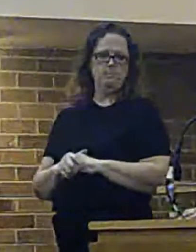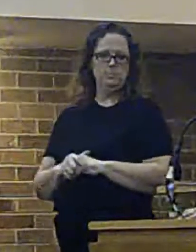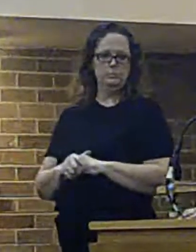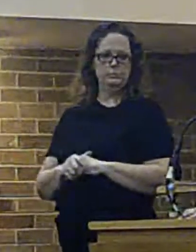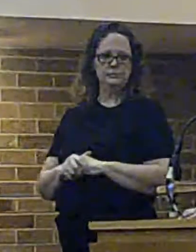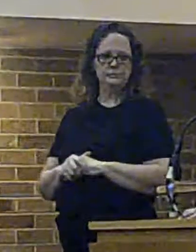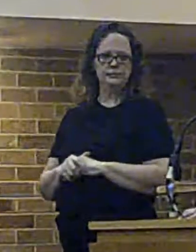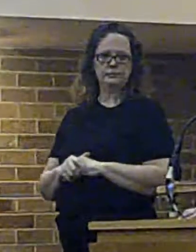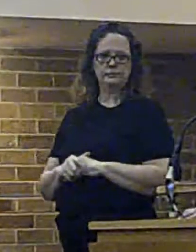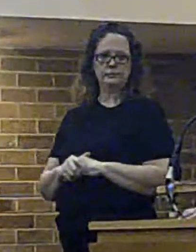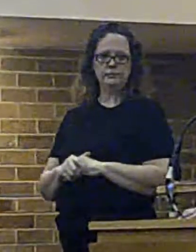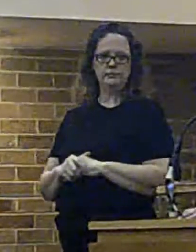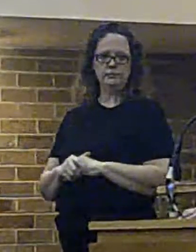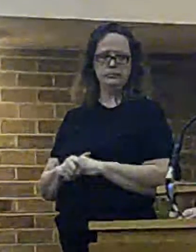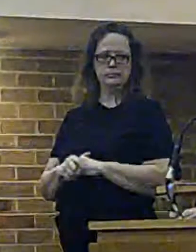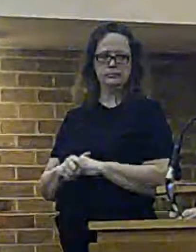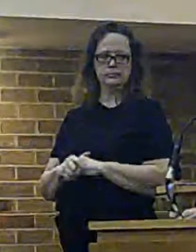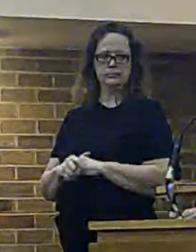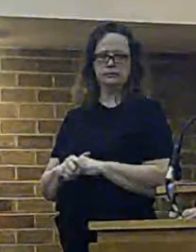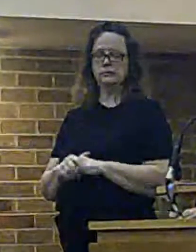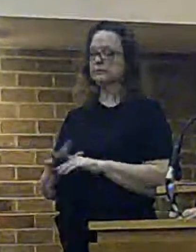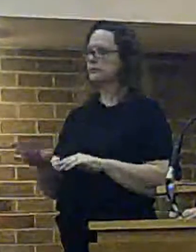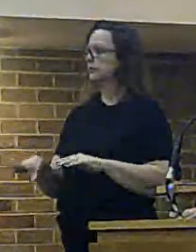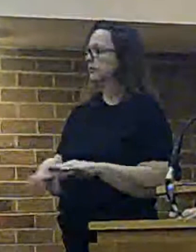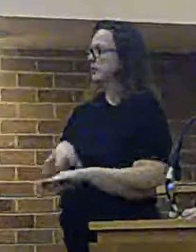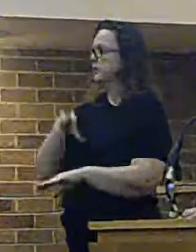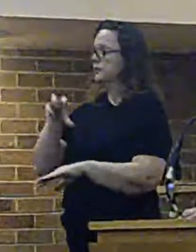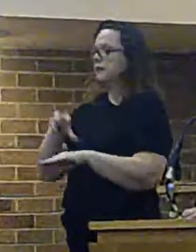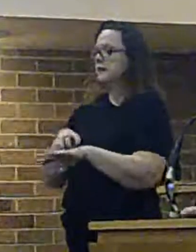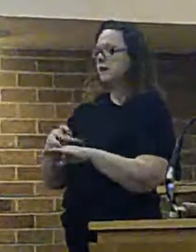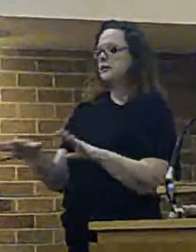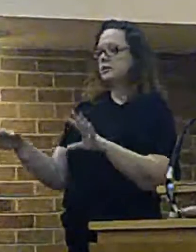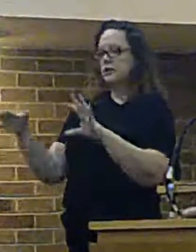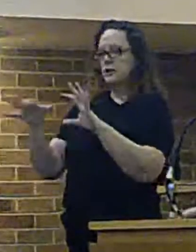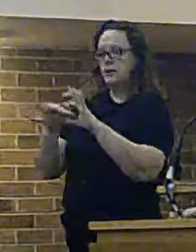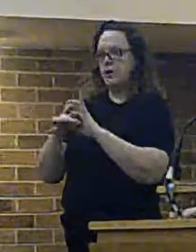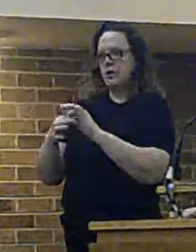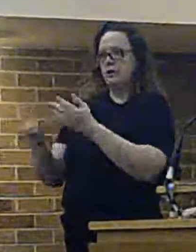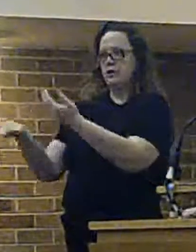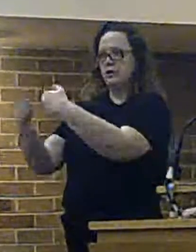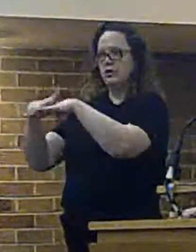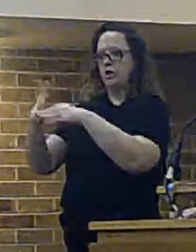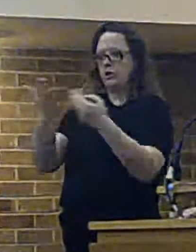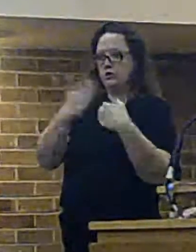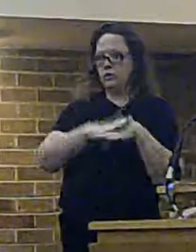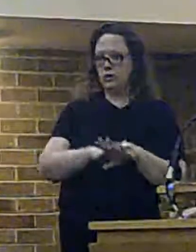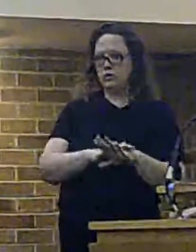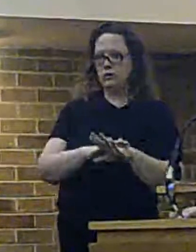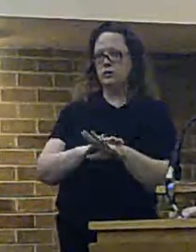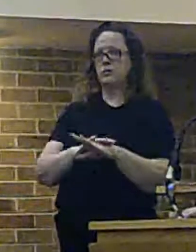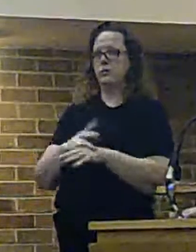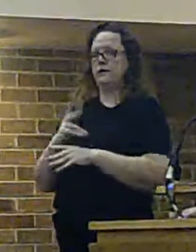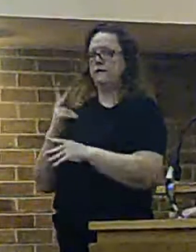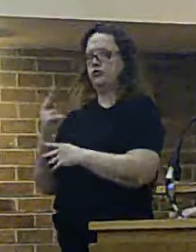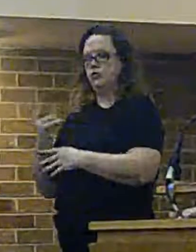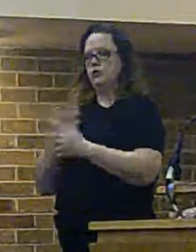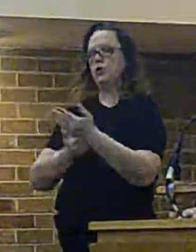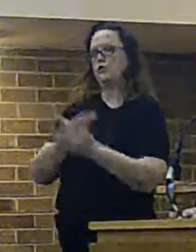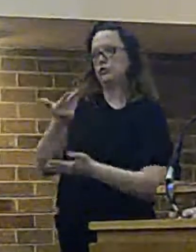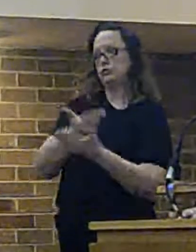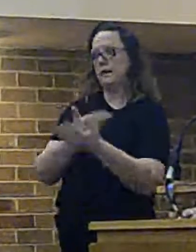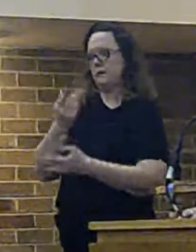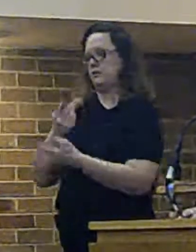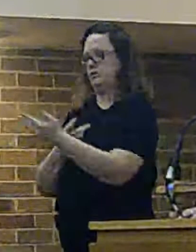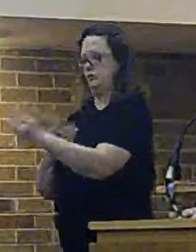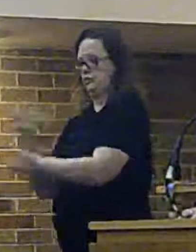In terms of the station mergers then, all of the mergers and closures, and we have two consultations running at this time.